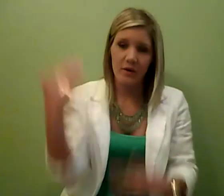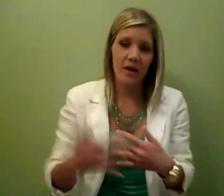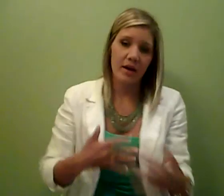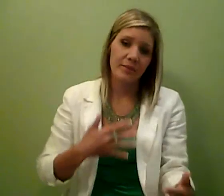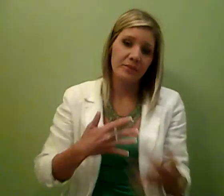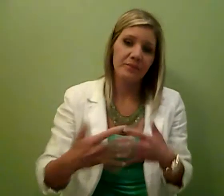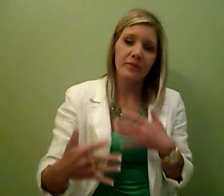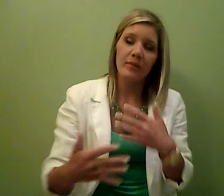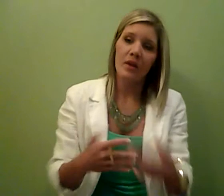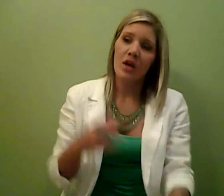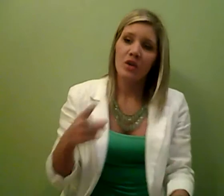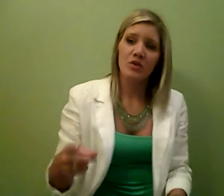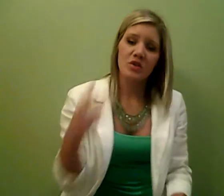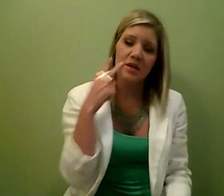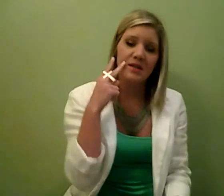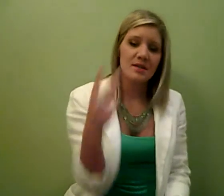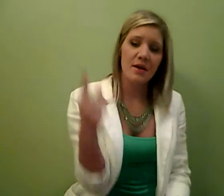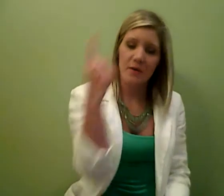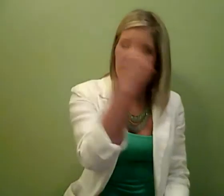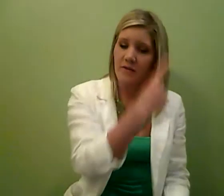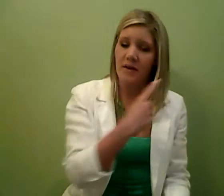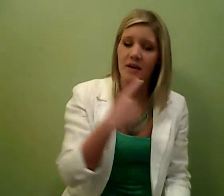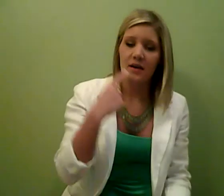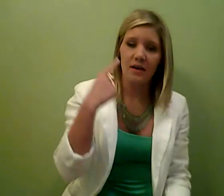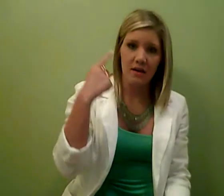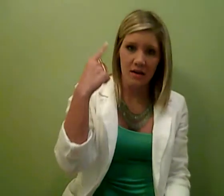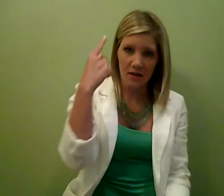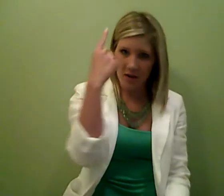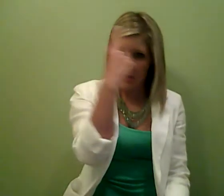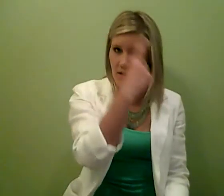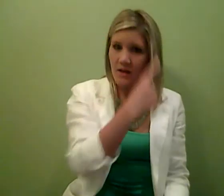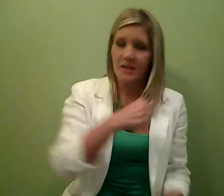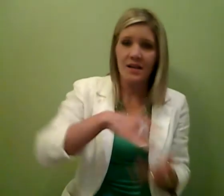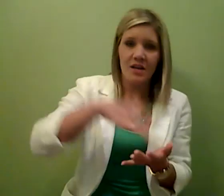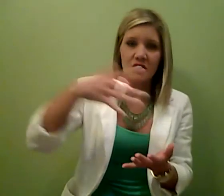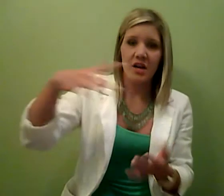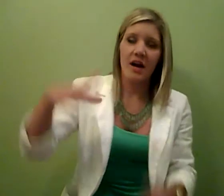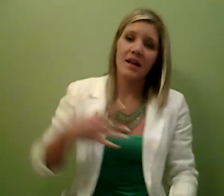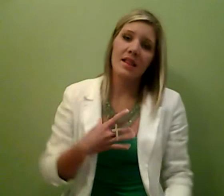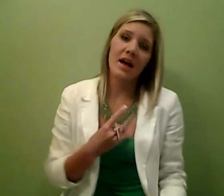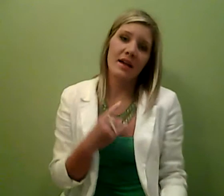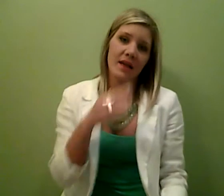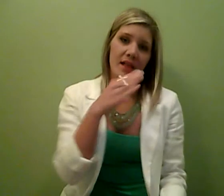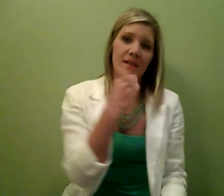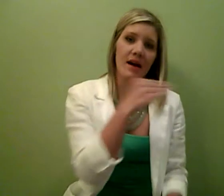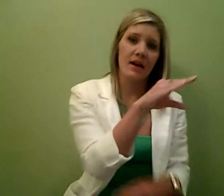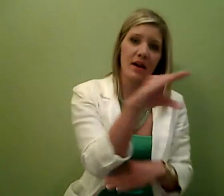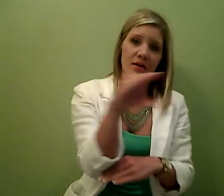gray But you should have seen her face Shining like that lighthouse